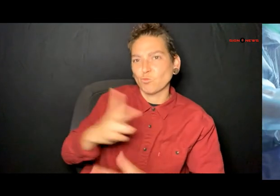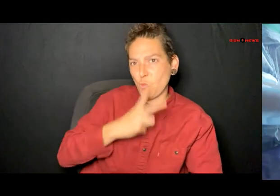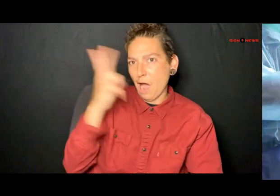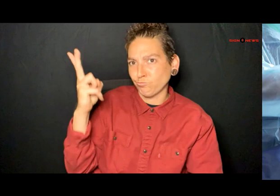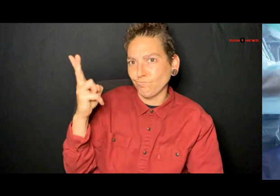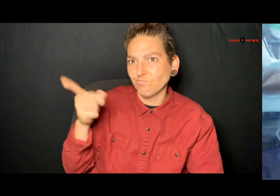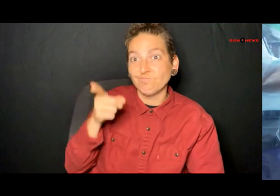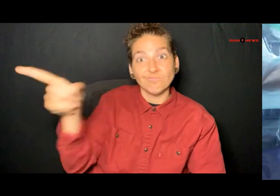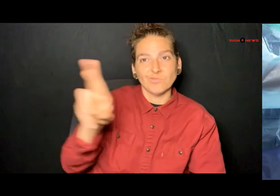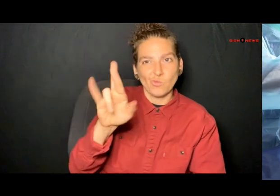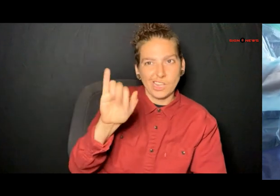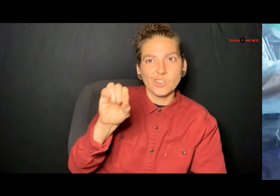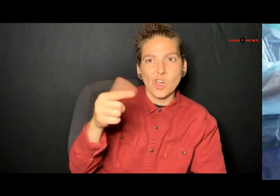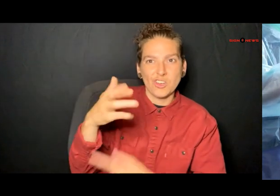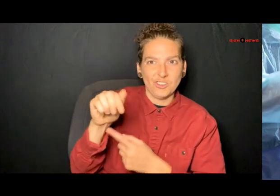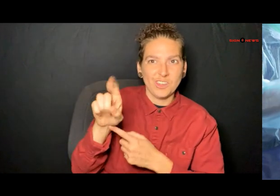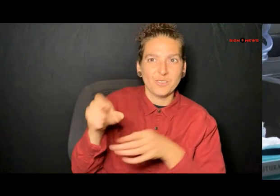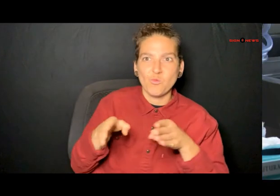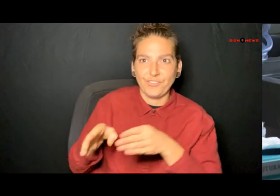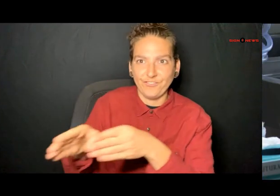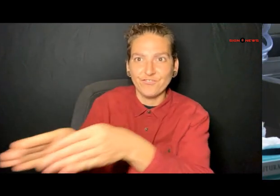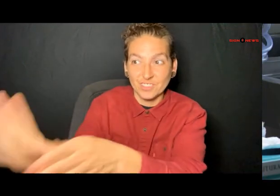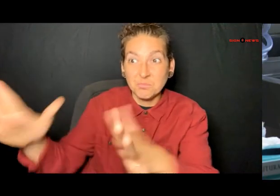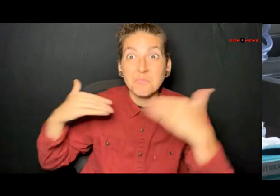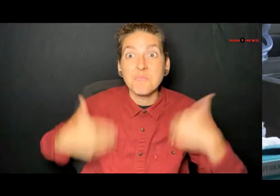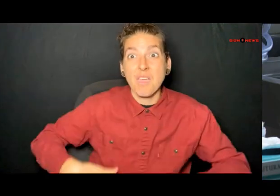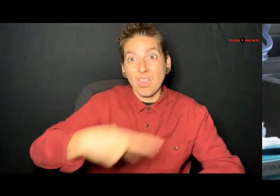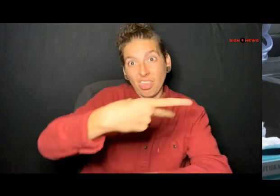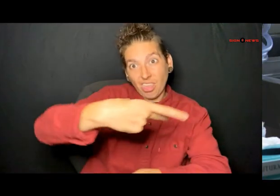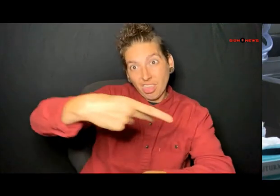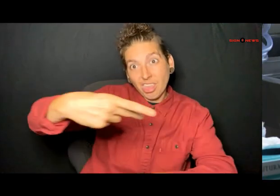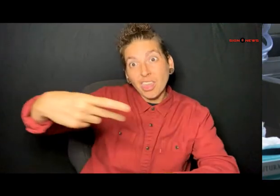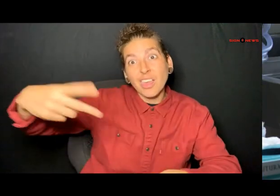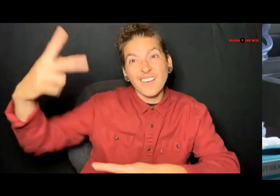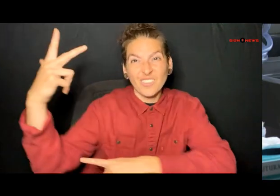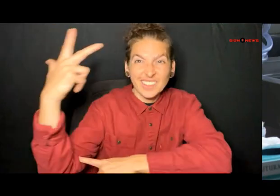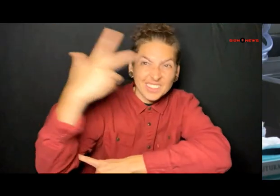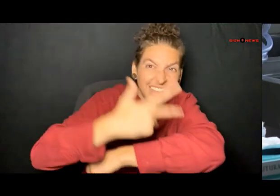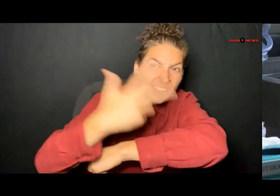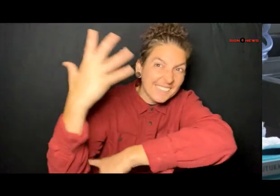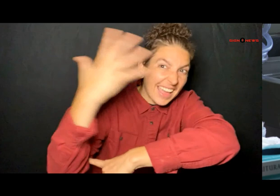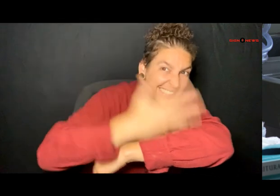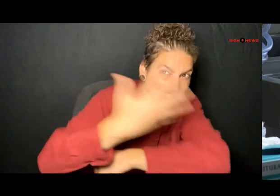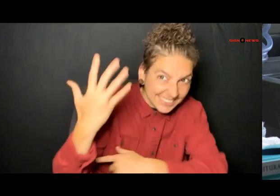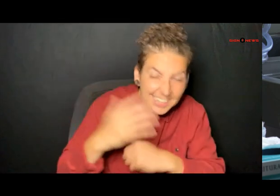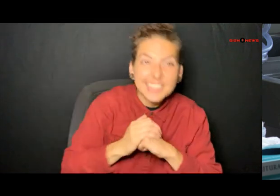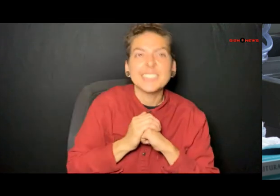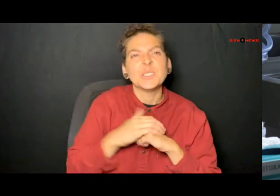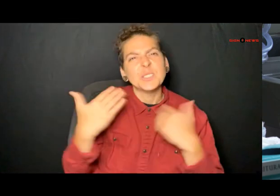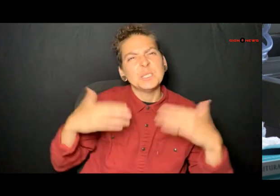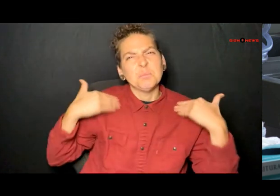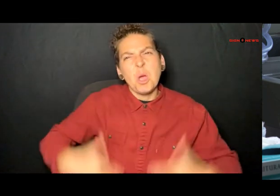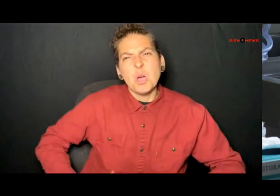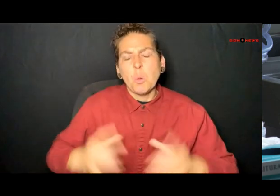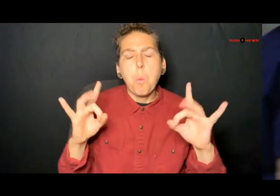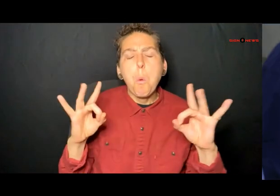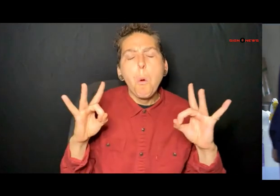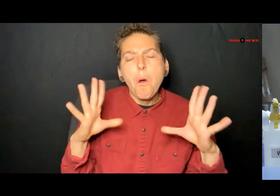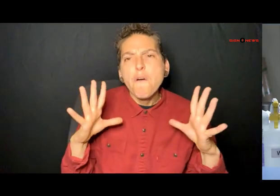authorities say she drowned on the Rio Grand and had been in the water for three to five days her body is